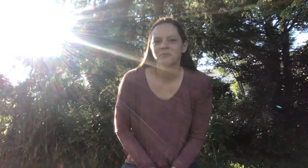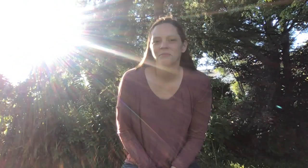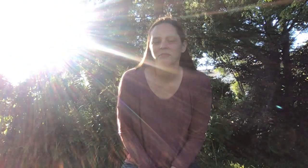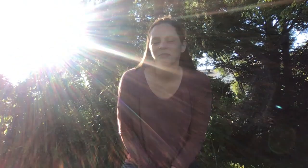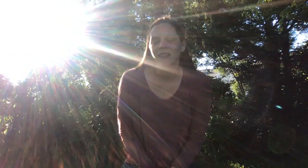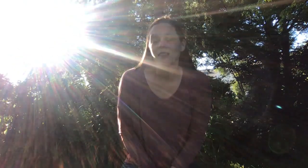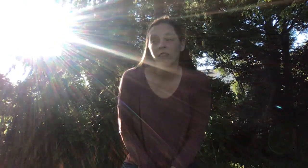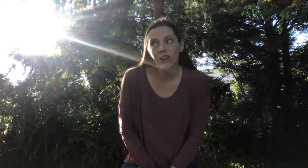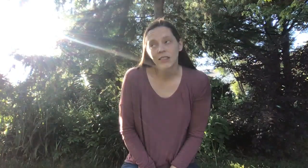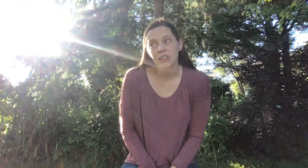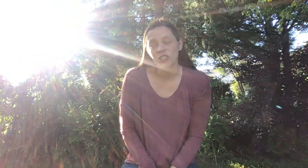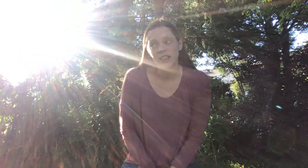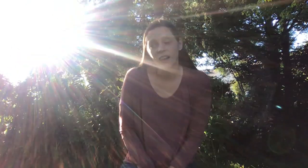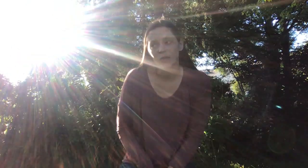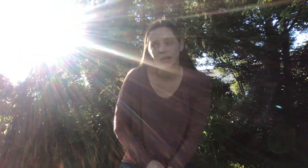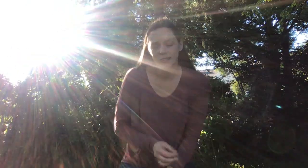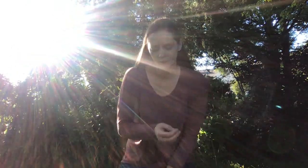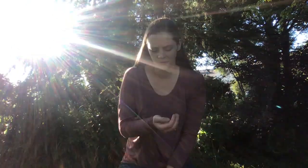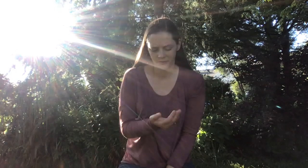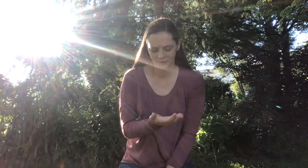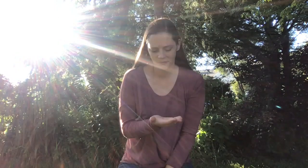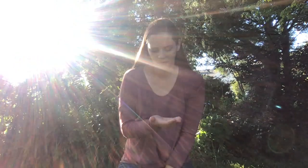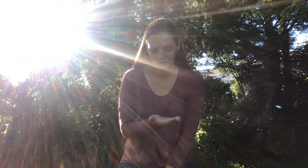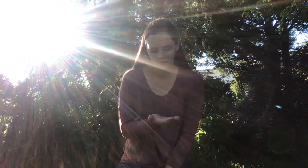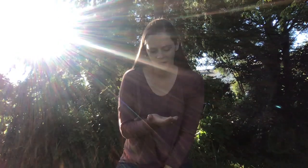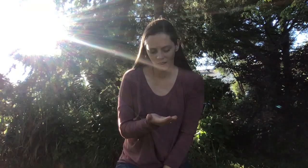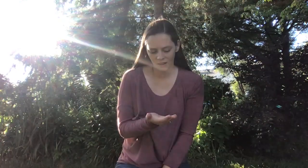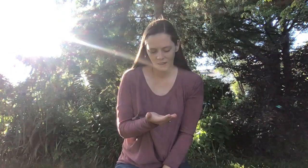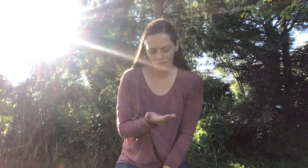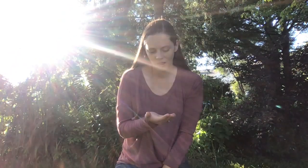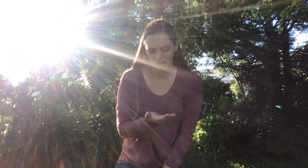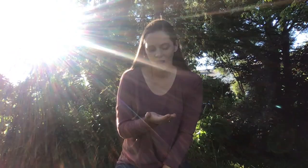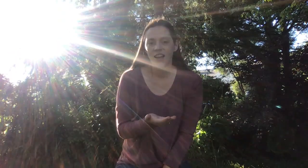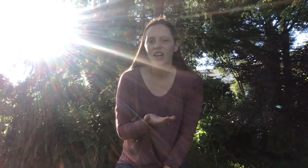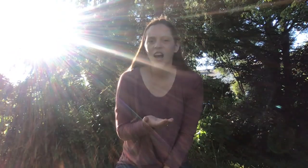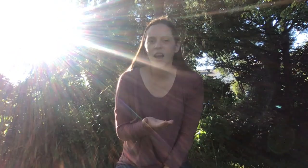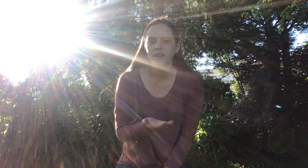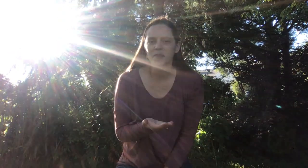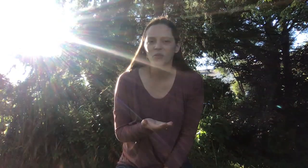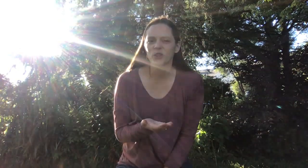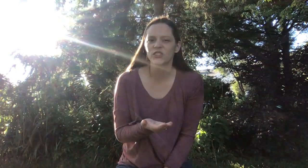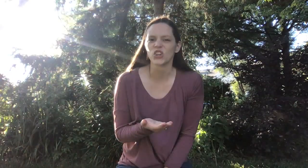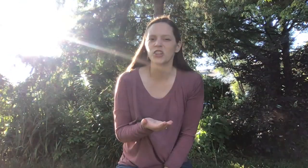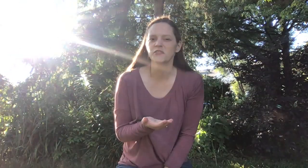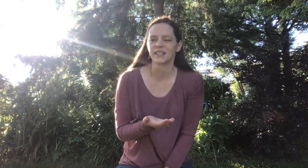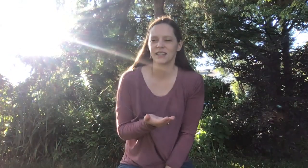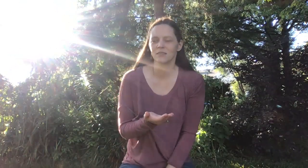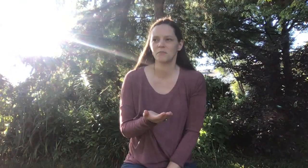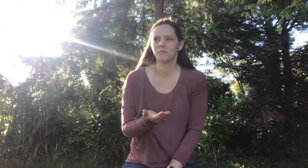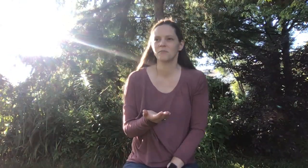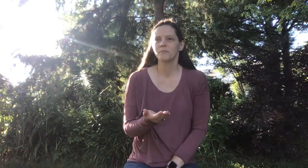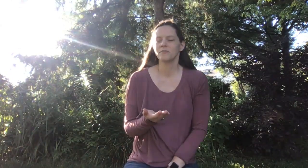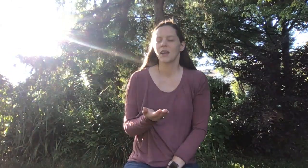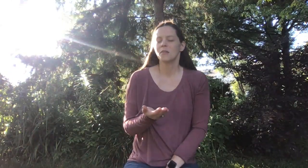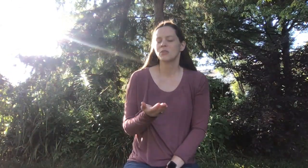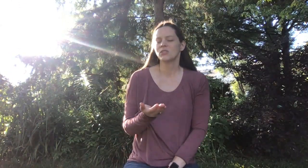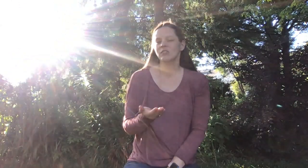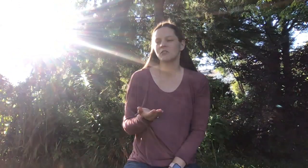And the third thing she thought was, God preserves it. Preserves